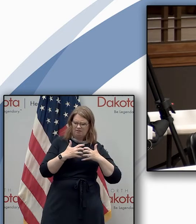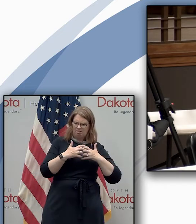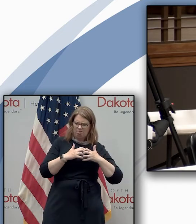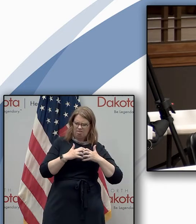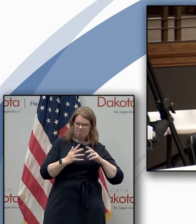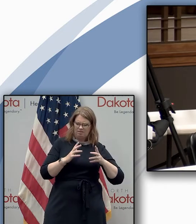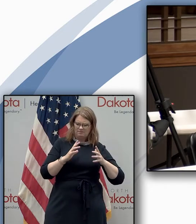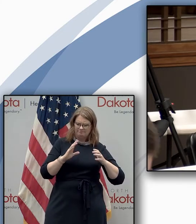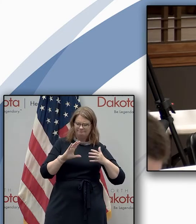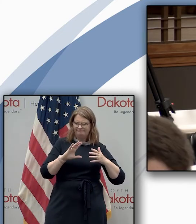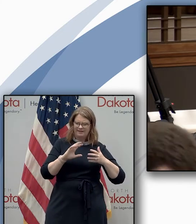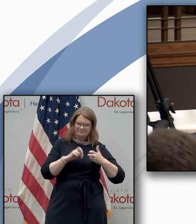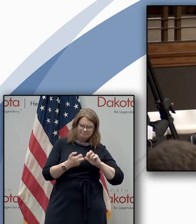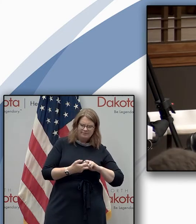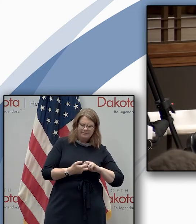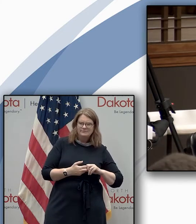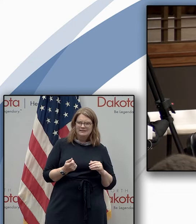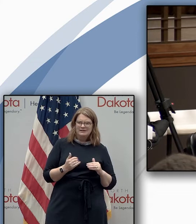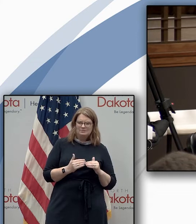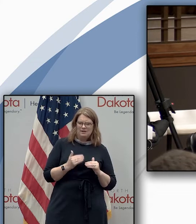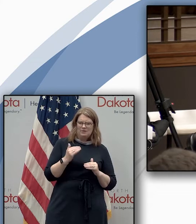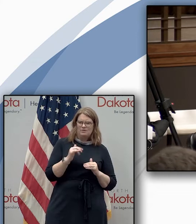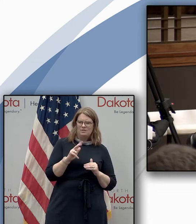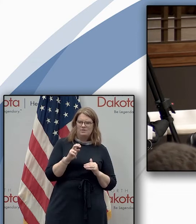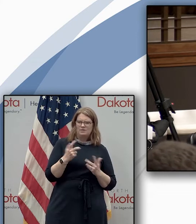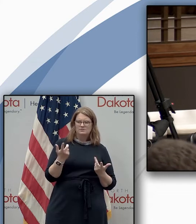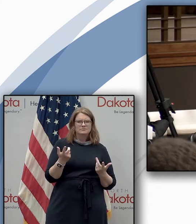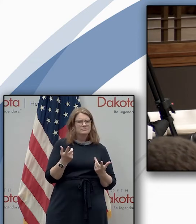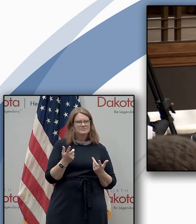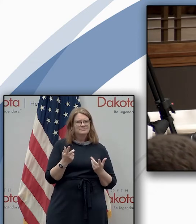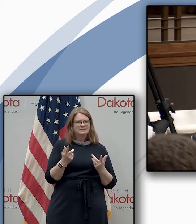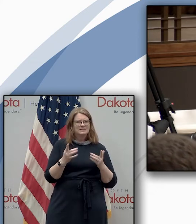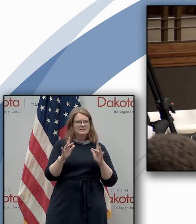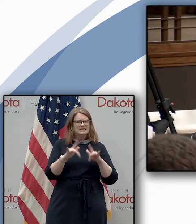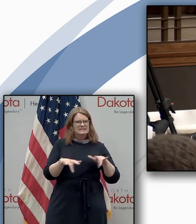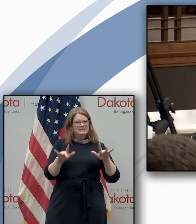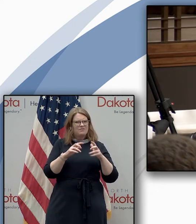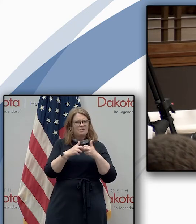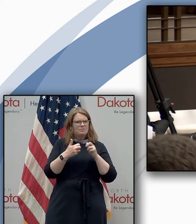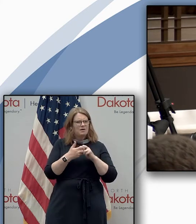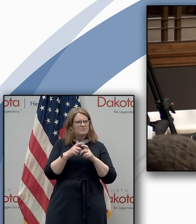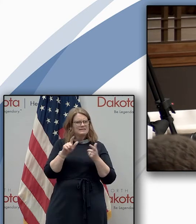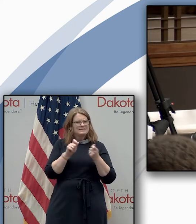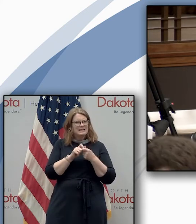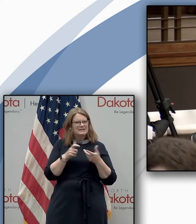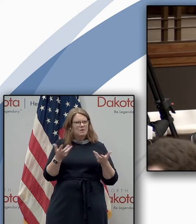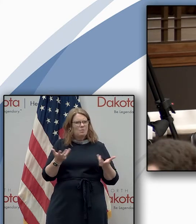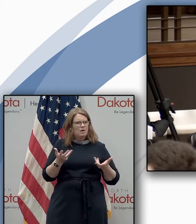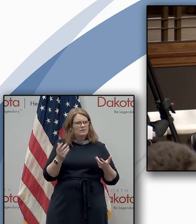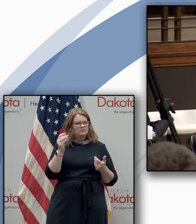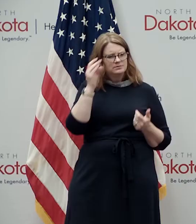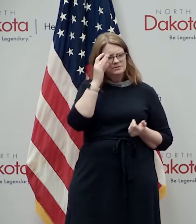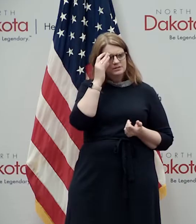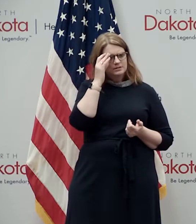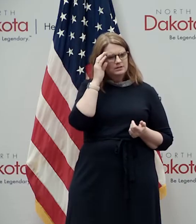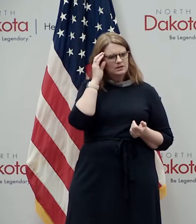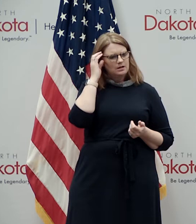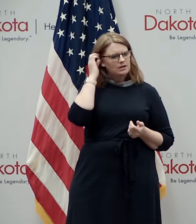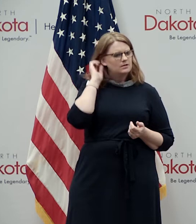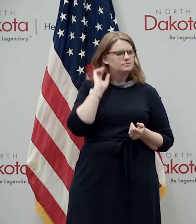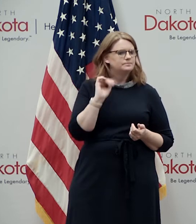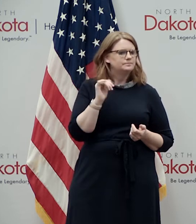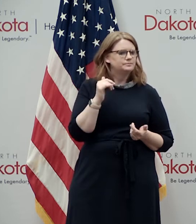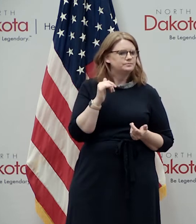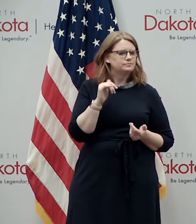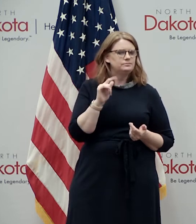got a little over 300 can you tell us a little bit more exactly what this software malfunction was and how it affected these machines well and again